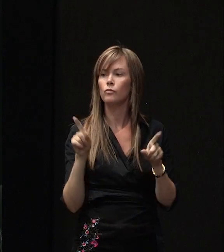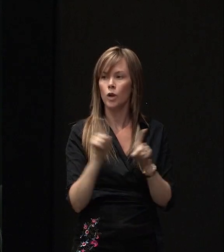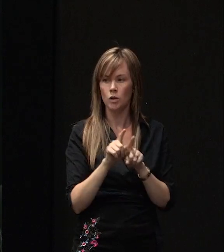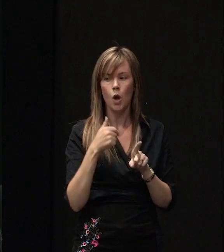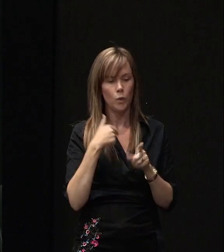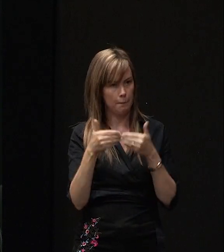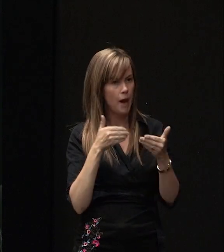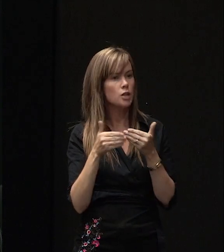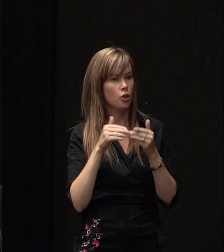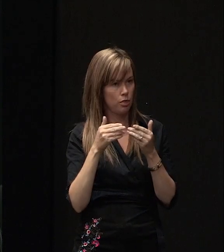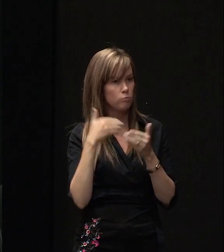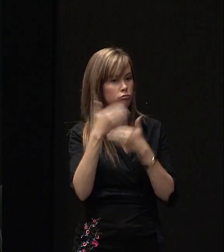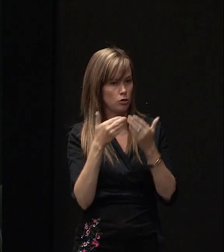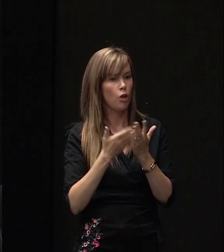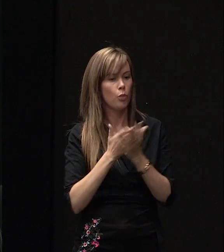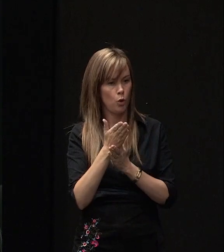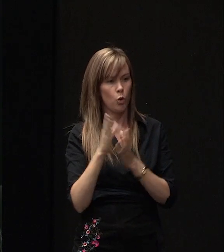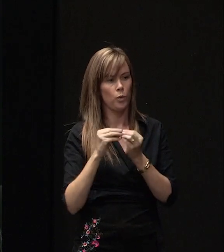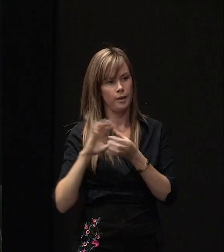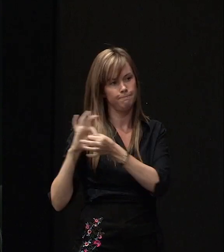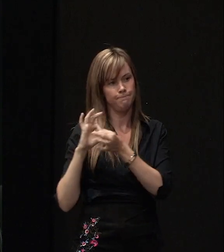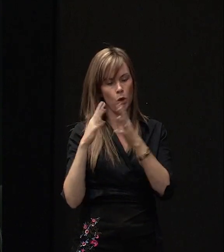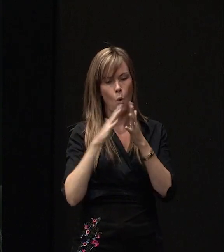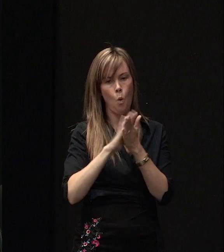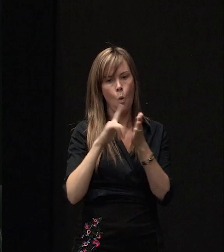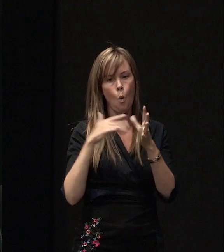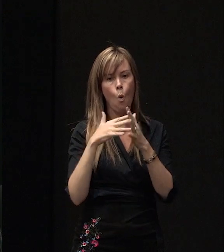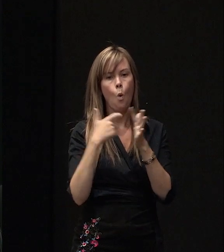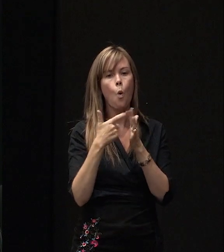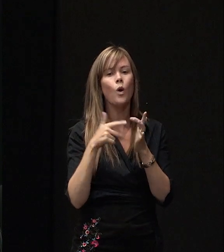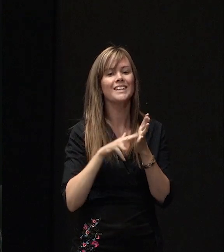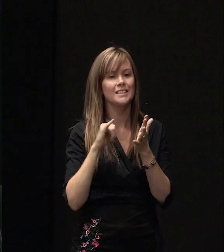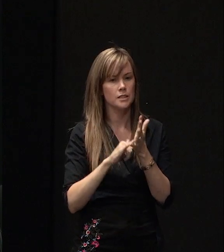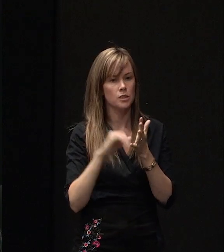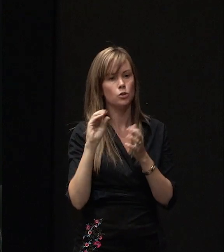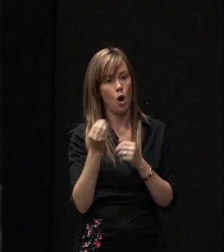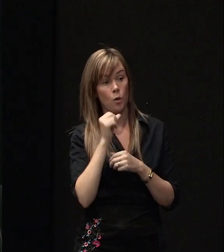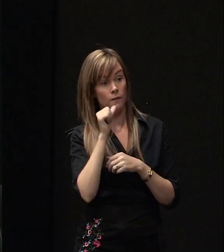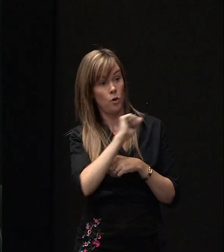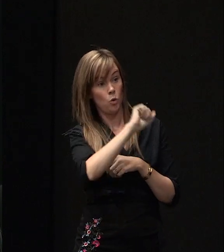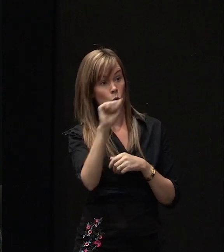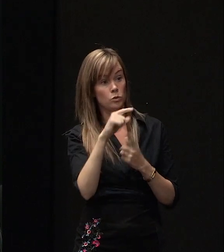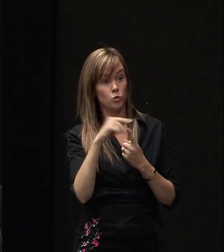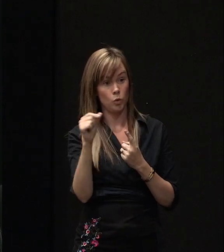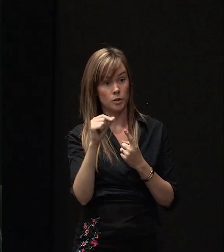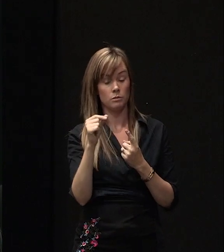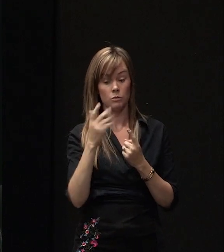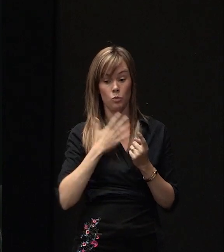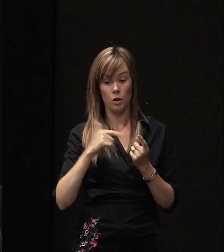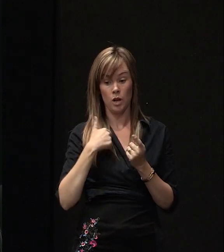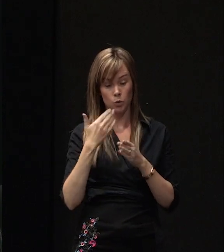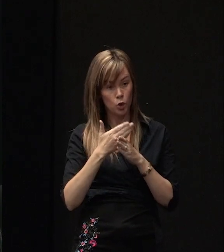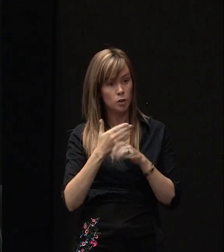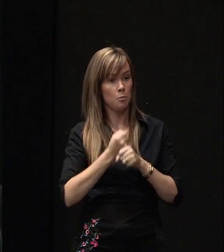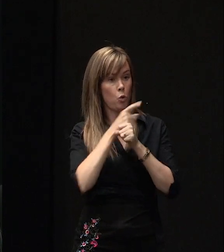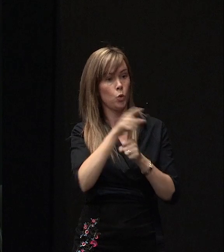process for you through our PMO partner Hawkins. So if your, if your choice is to work and have us to support